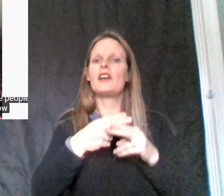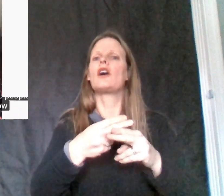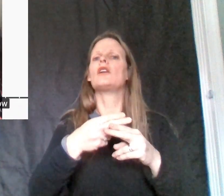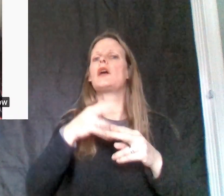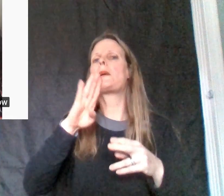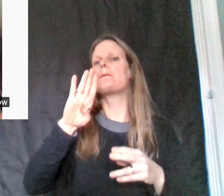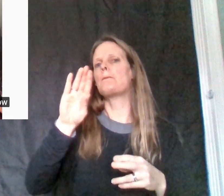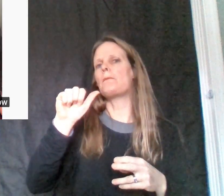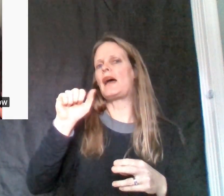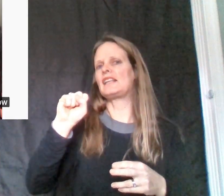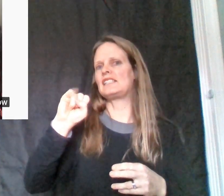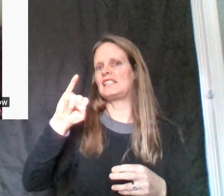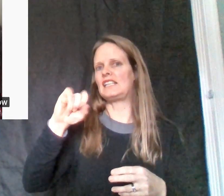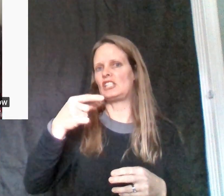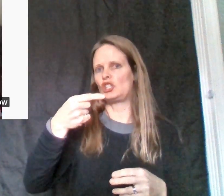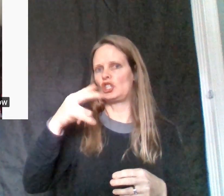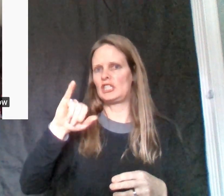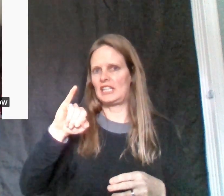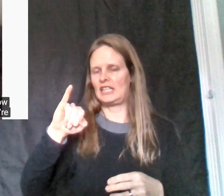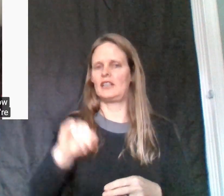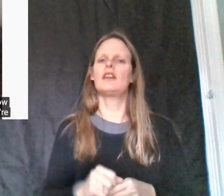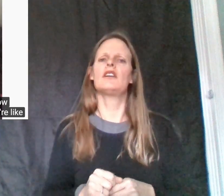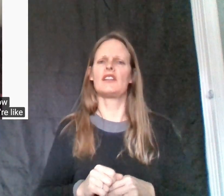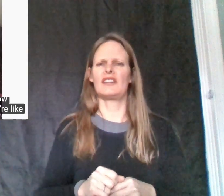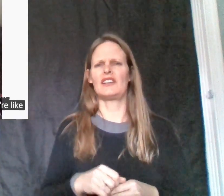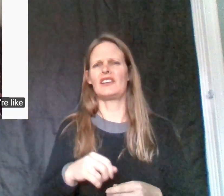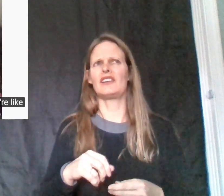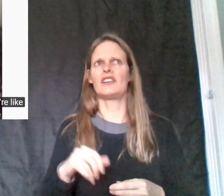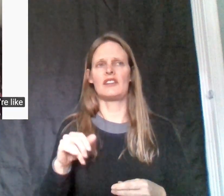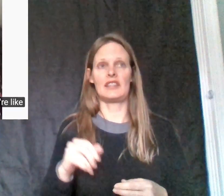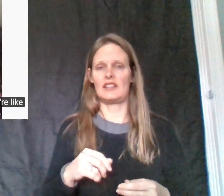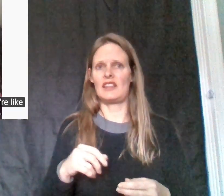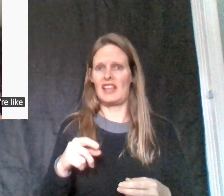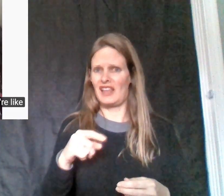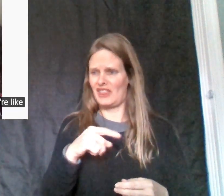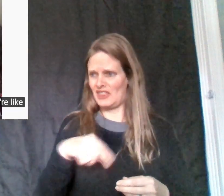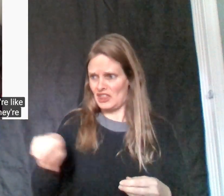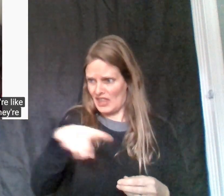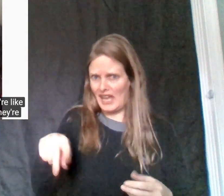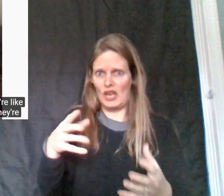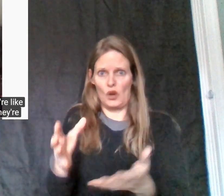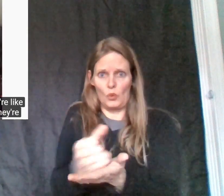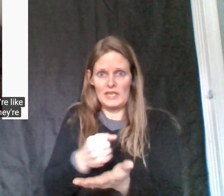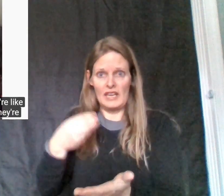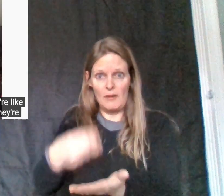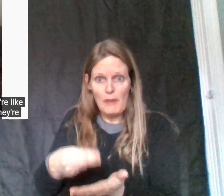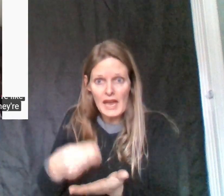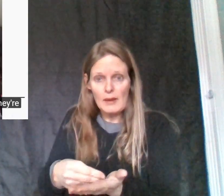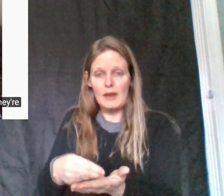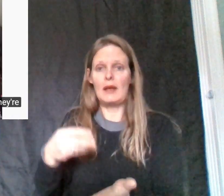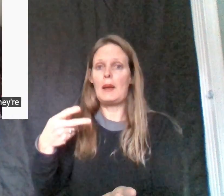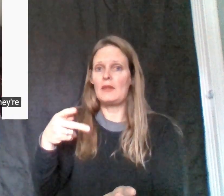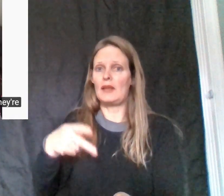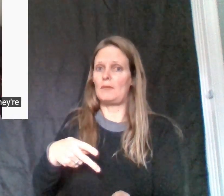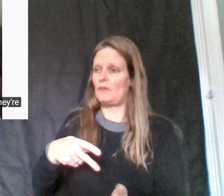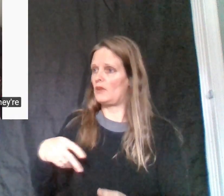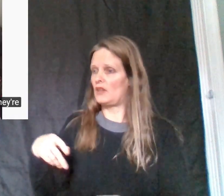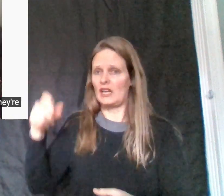they're called the best CG. They're like, you know, they're getting paid. They're the ones that get paid to kill